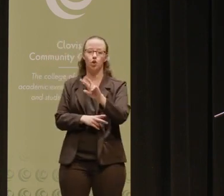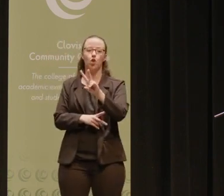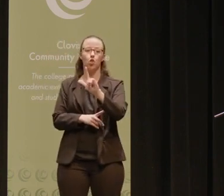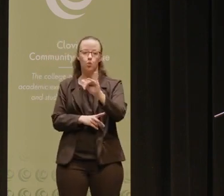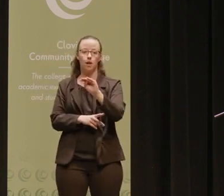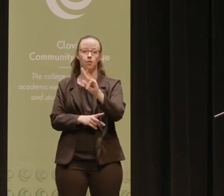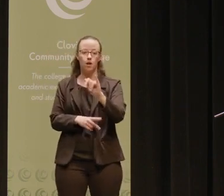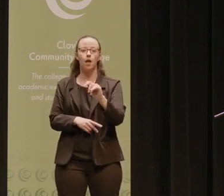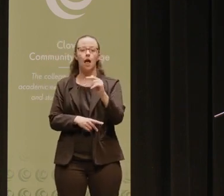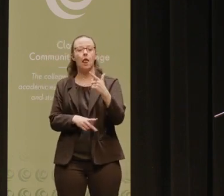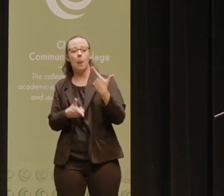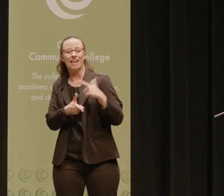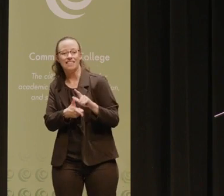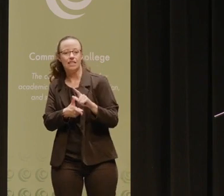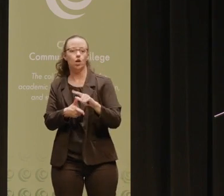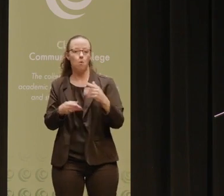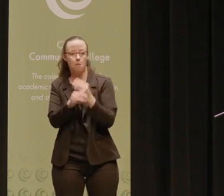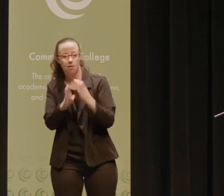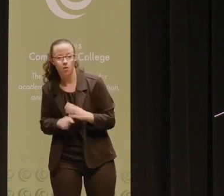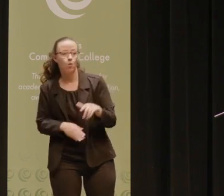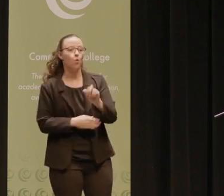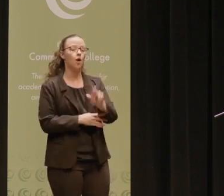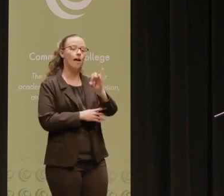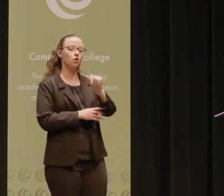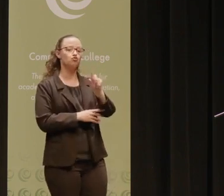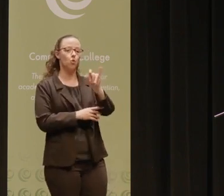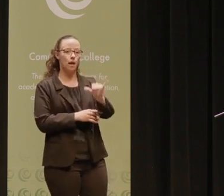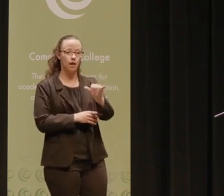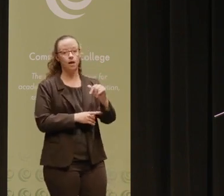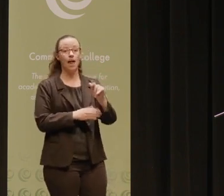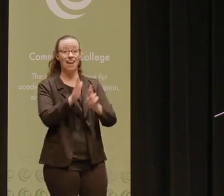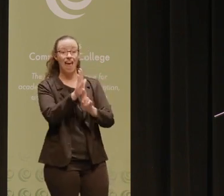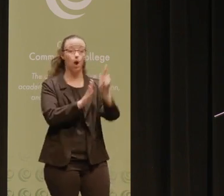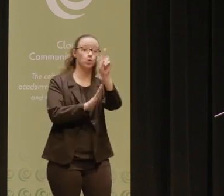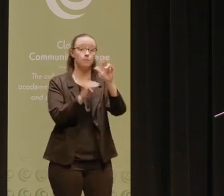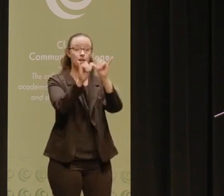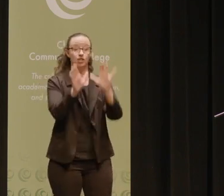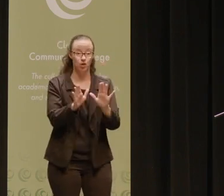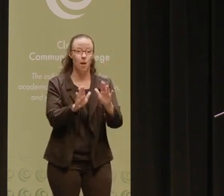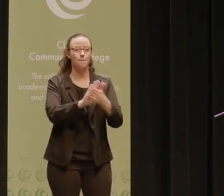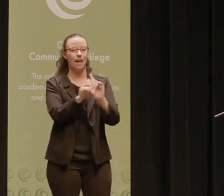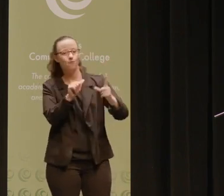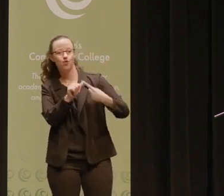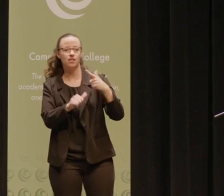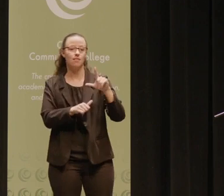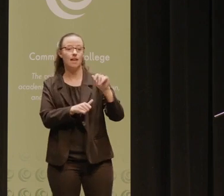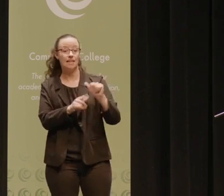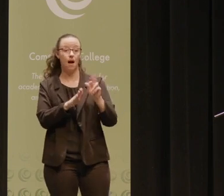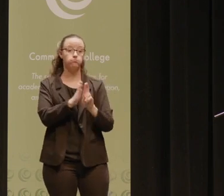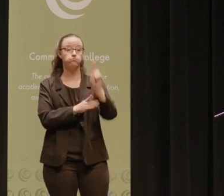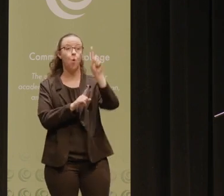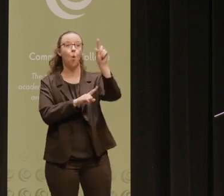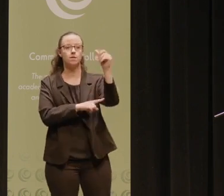Latino mathematician. Or Ellen Ochoa, an aerospace engineer who in 1993 became the first Latina to travel to space.